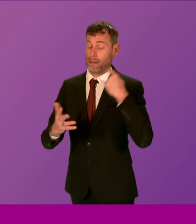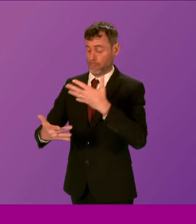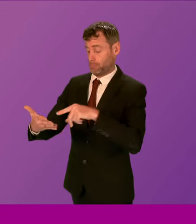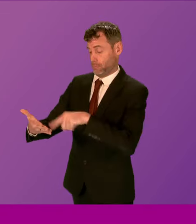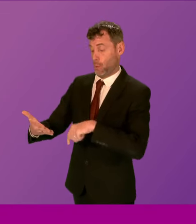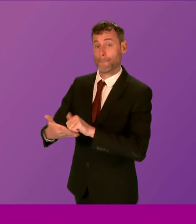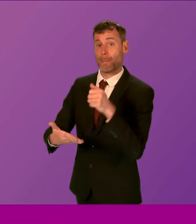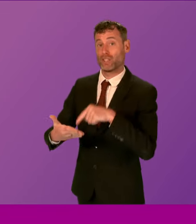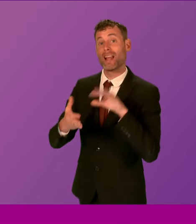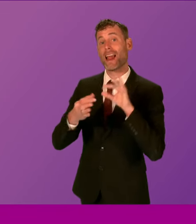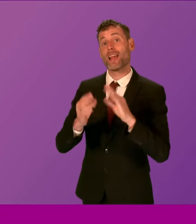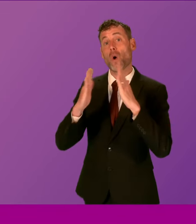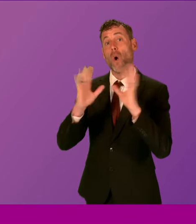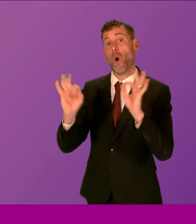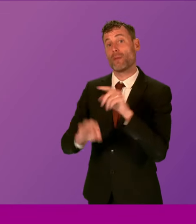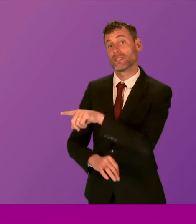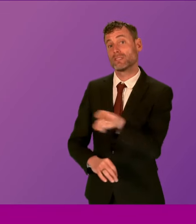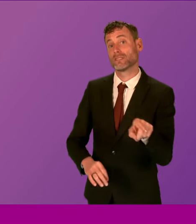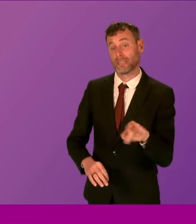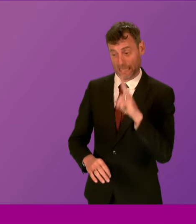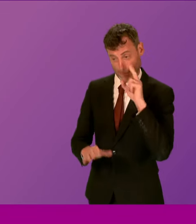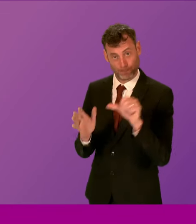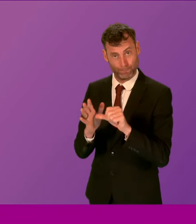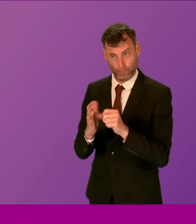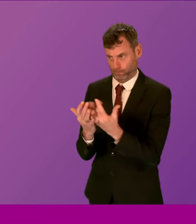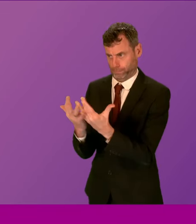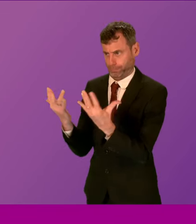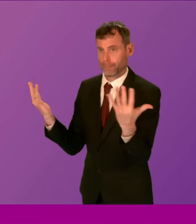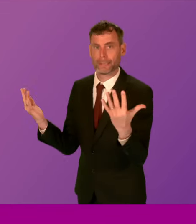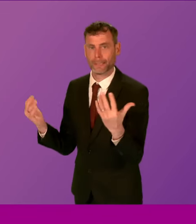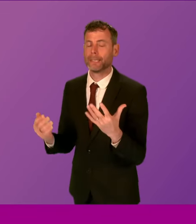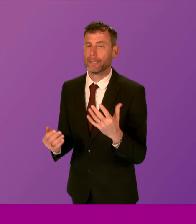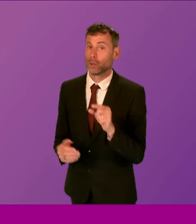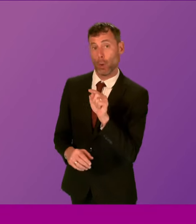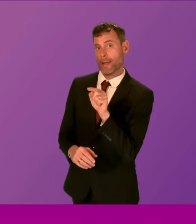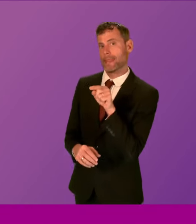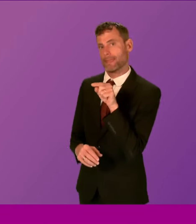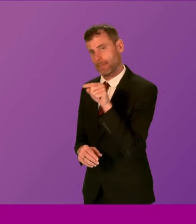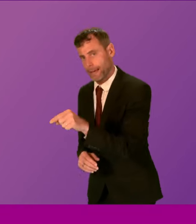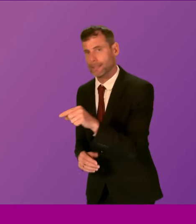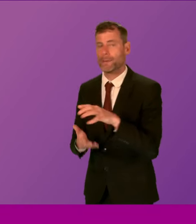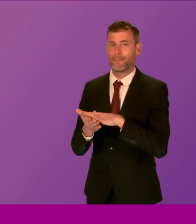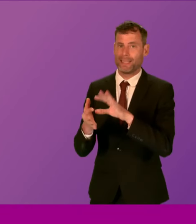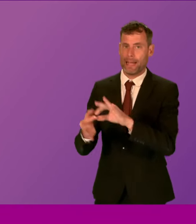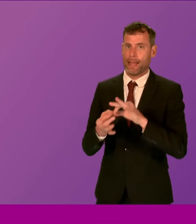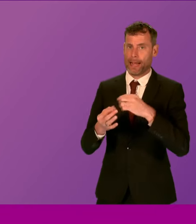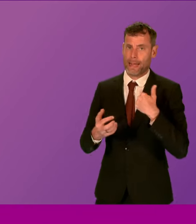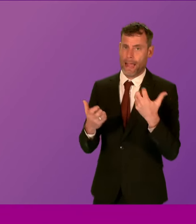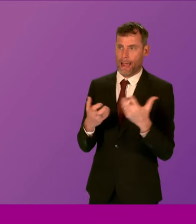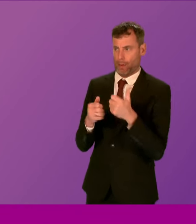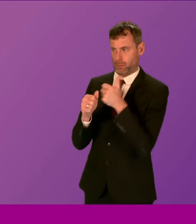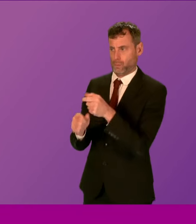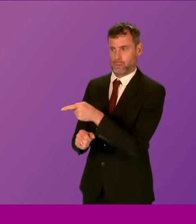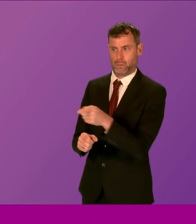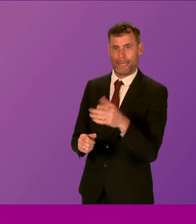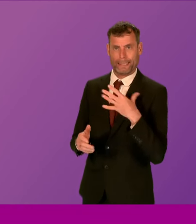tackling homelessness. This only highlights the challenge we face in tackling homelessness, but is compounded,